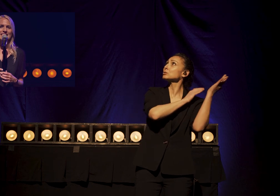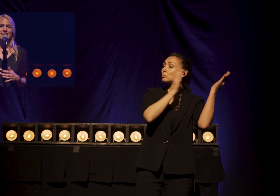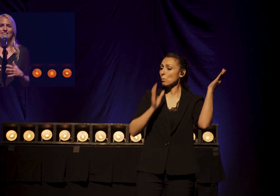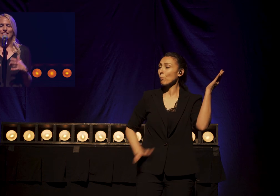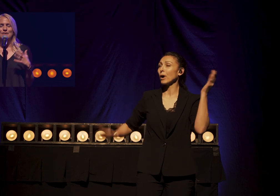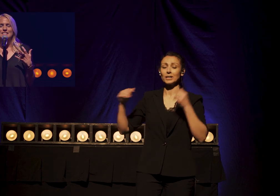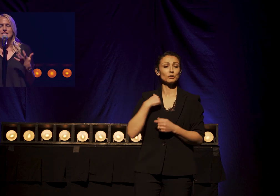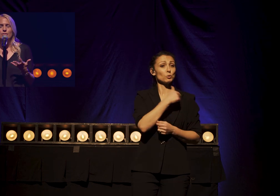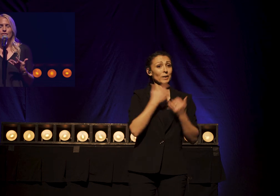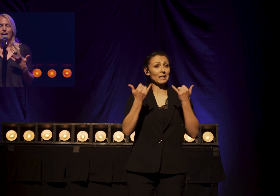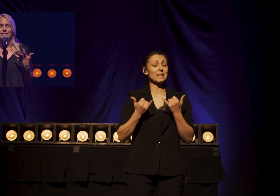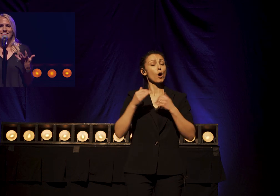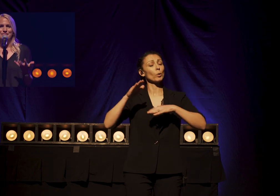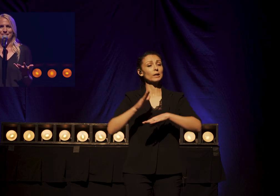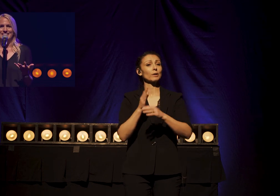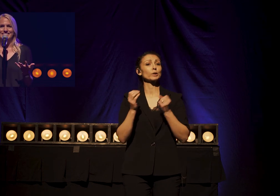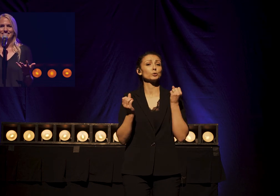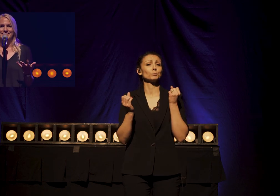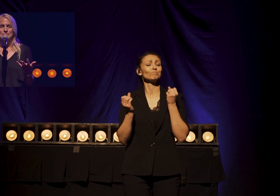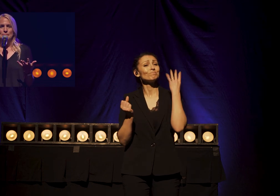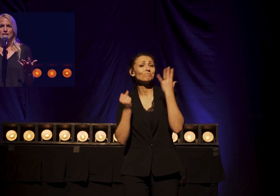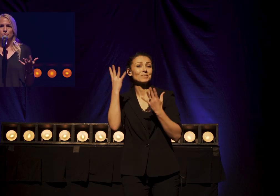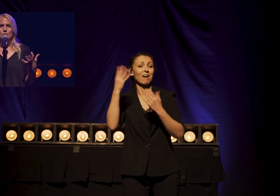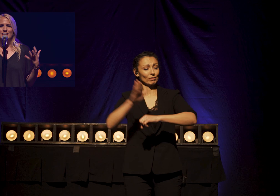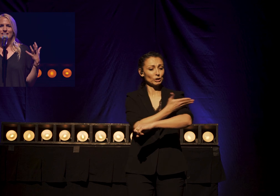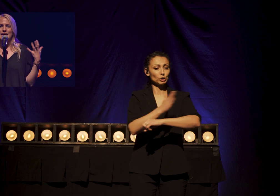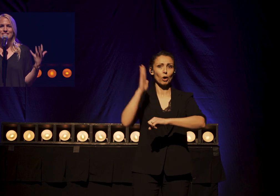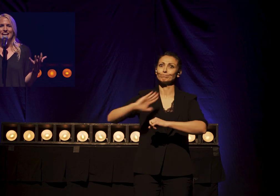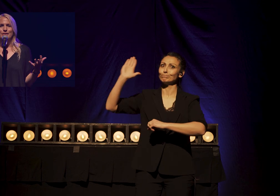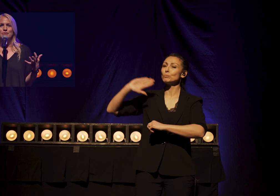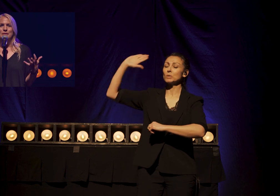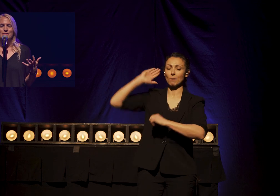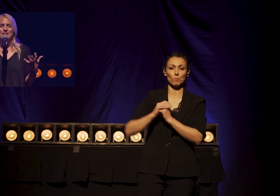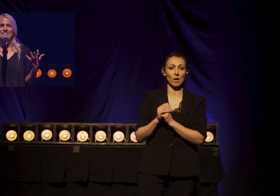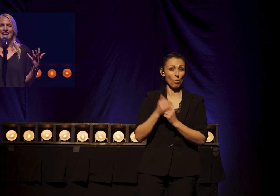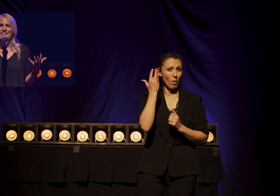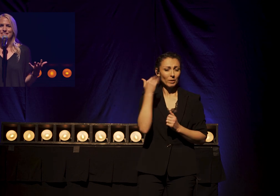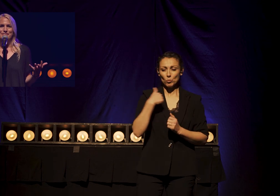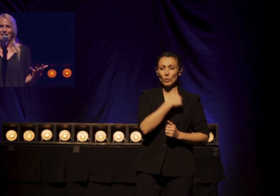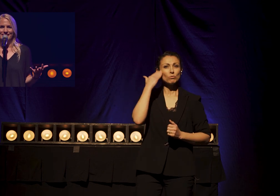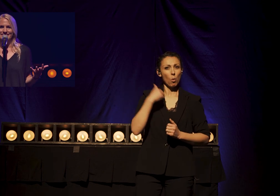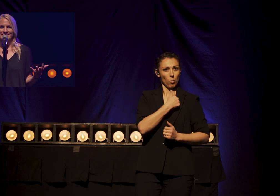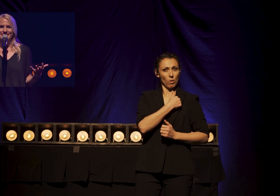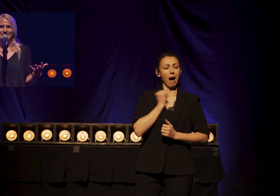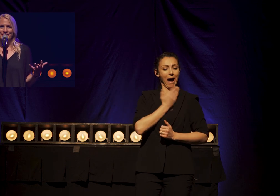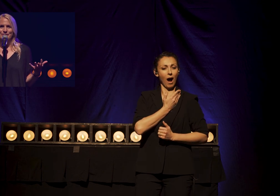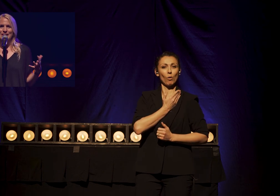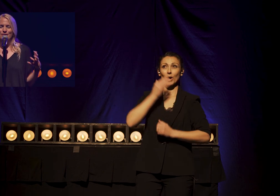sing Called How Deep the Father's Love for Us So we want to come together And remember that we have a heavenly Father Who now